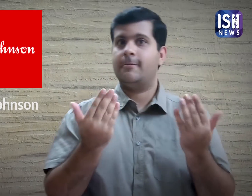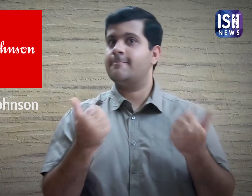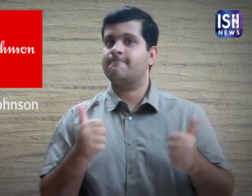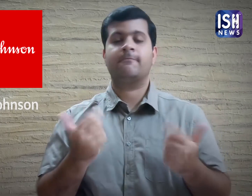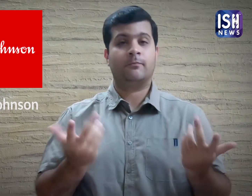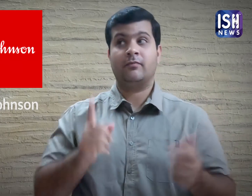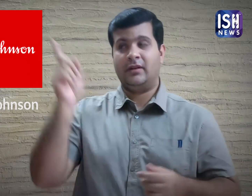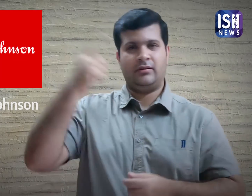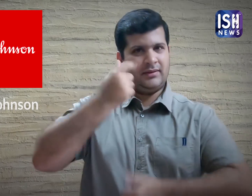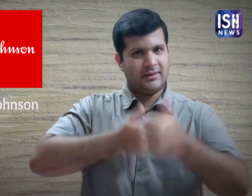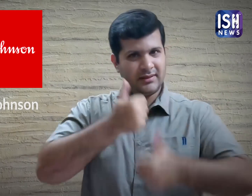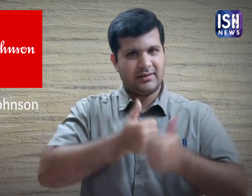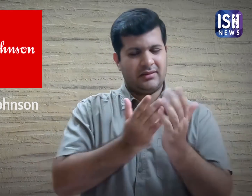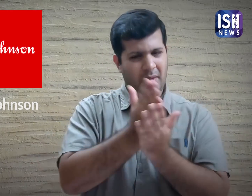for COVID-19,